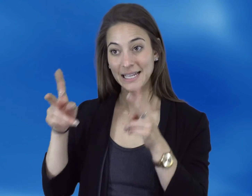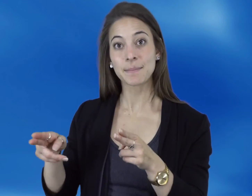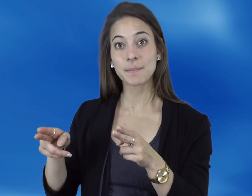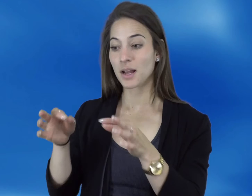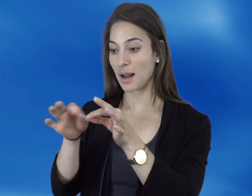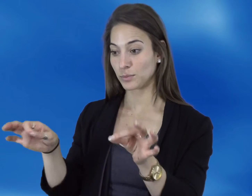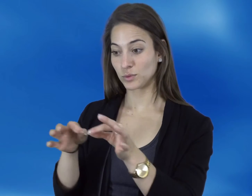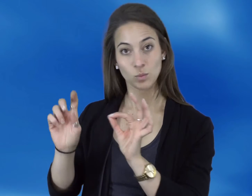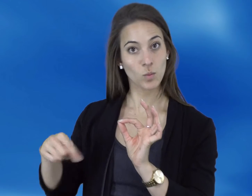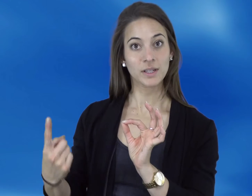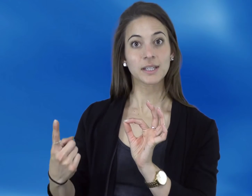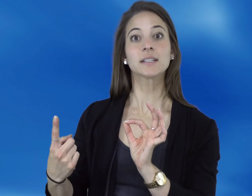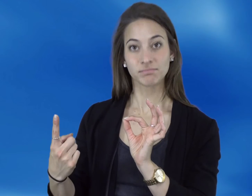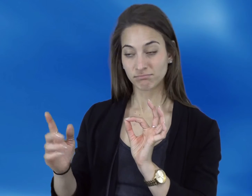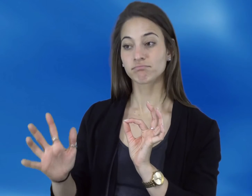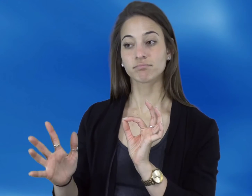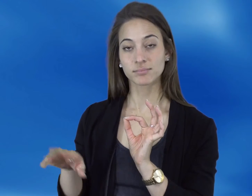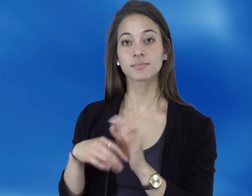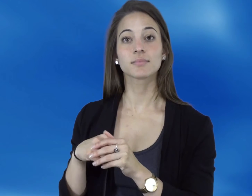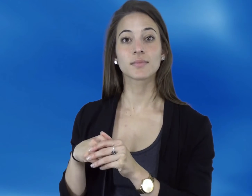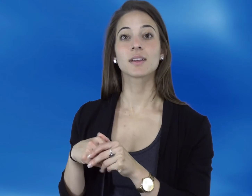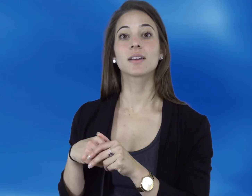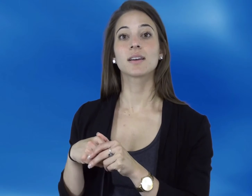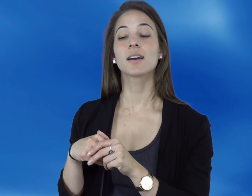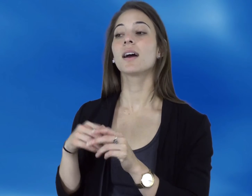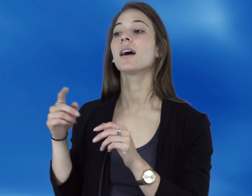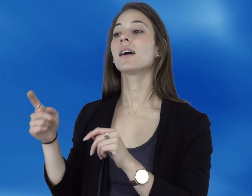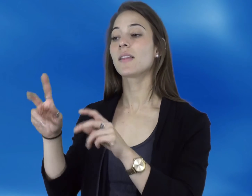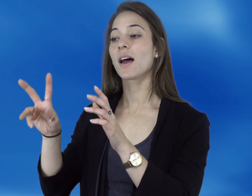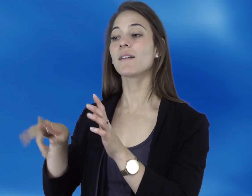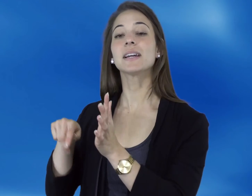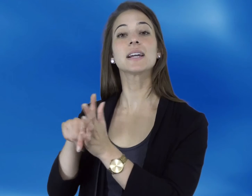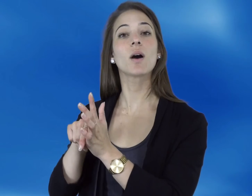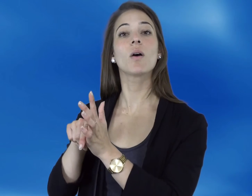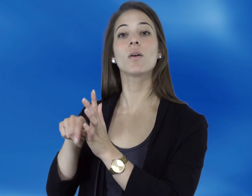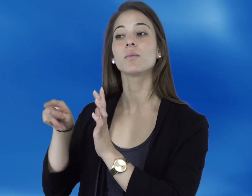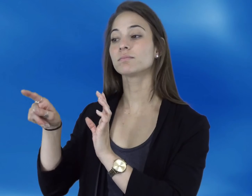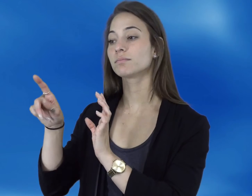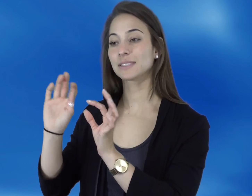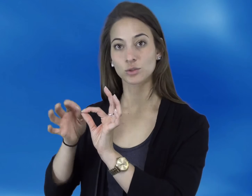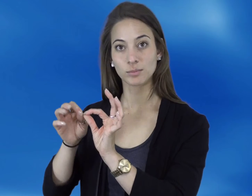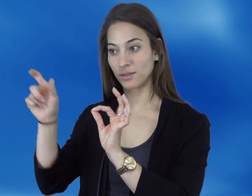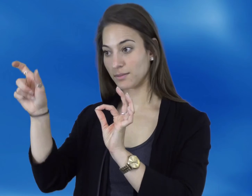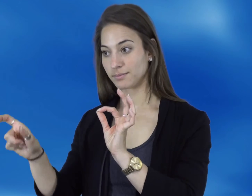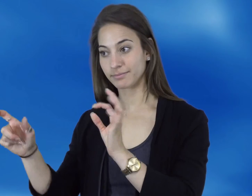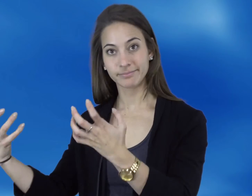As for the video, the results were similar. Comprehension was present when the signed interpretation was